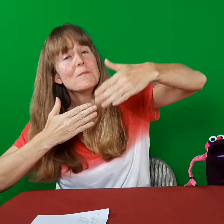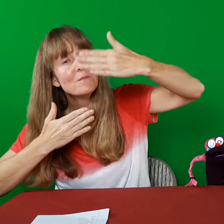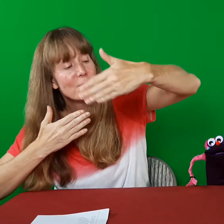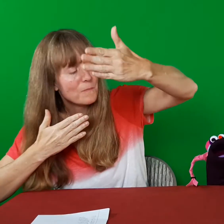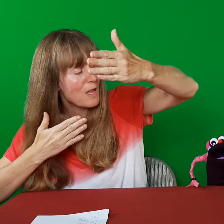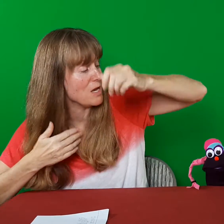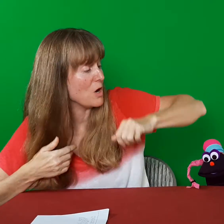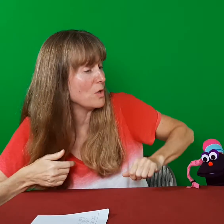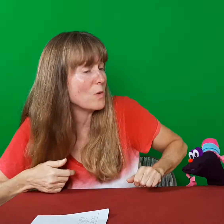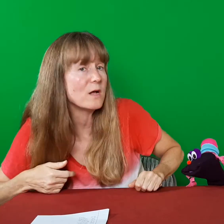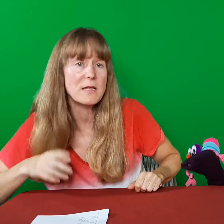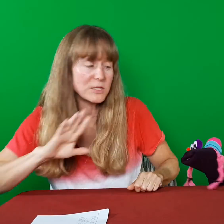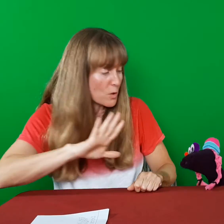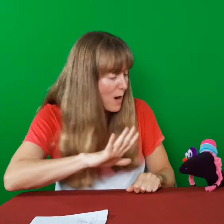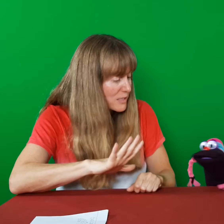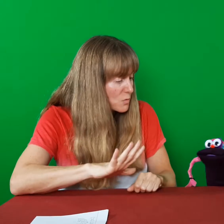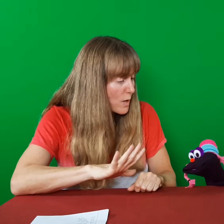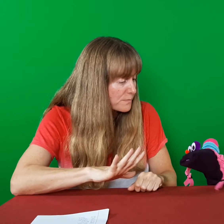what I hear. And I know you will. Now let's do a practice one.